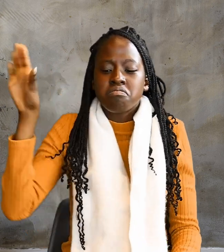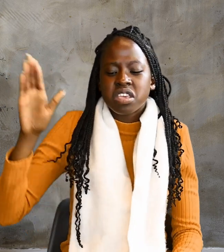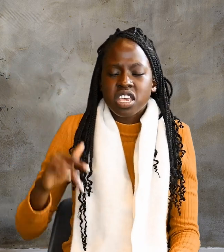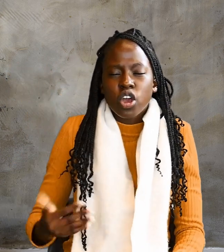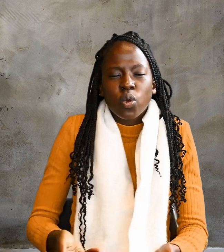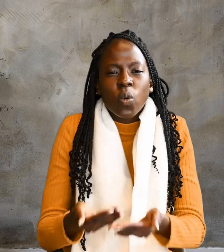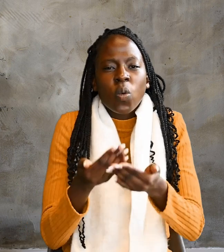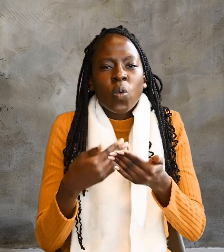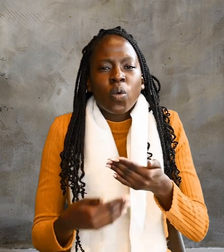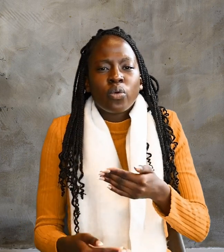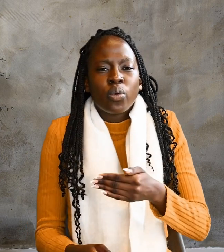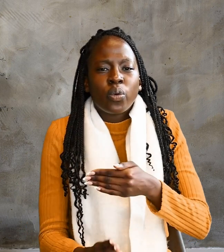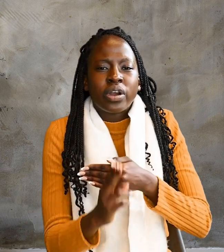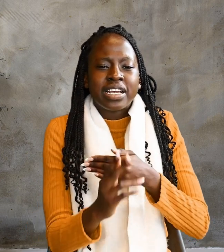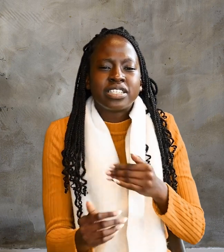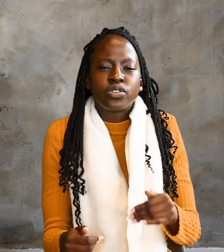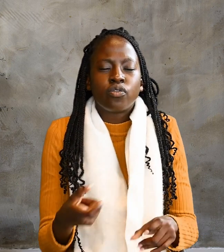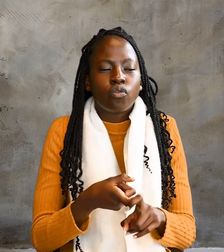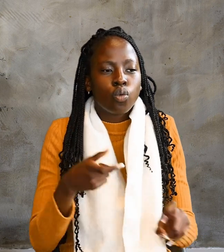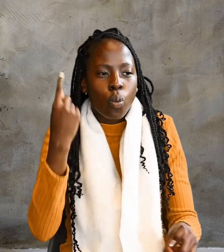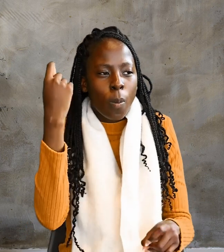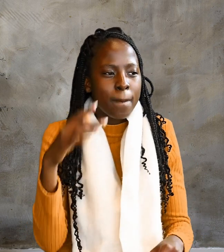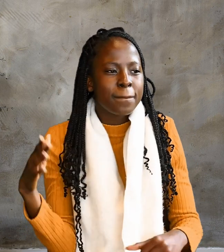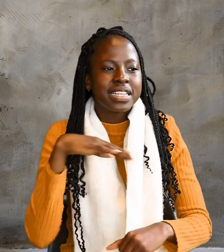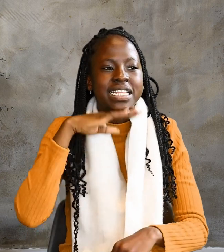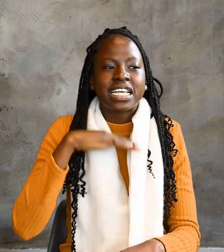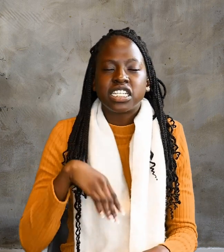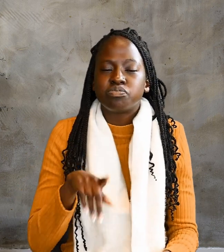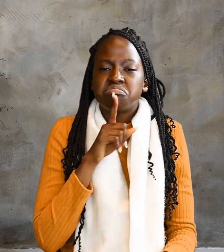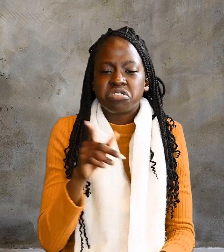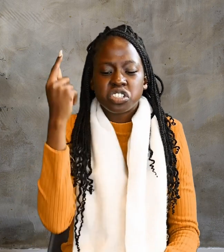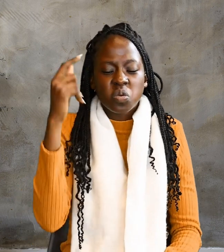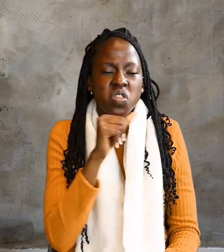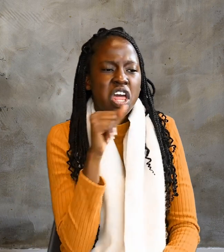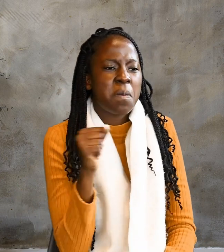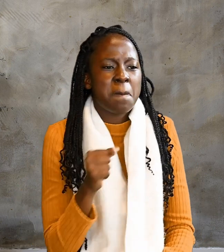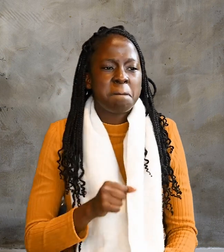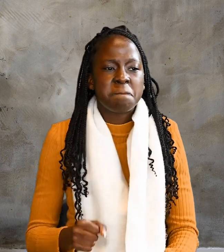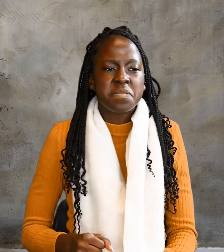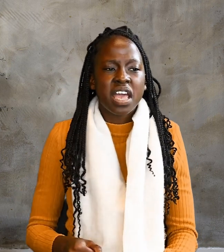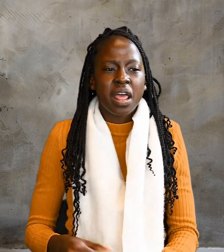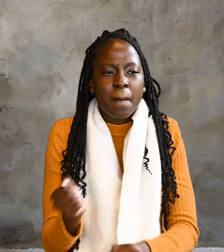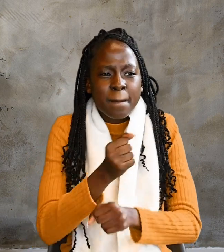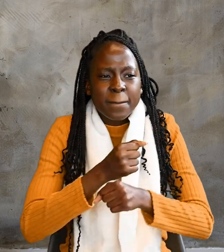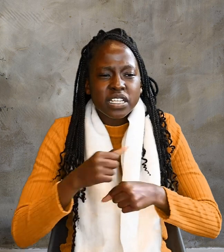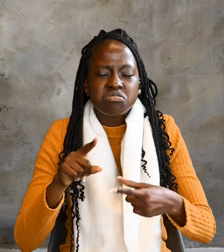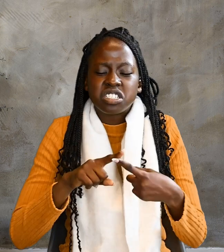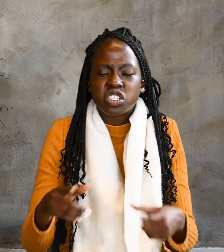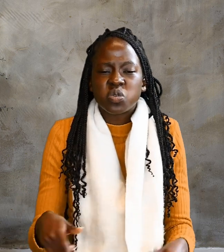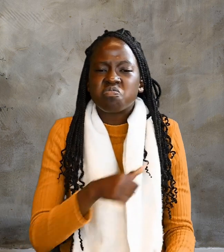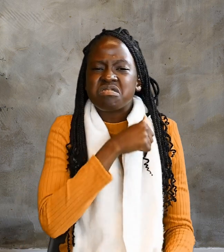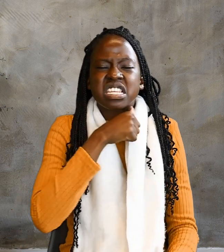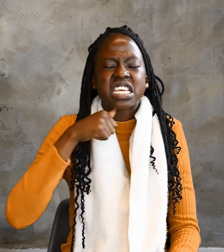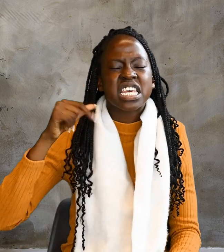So the chief priests made plans to kill Lazarus as well. For an account of him,